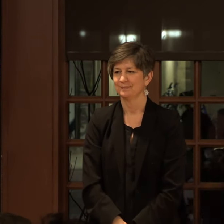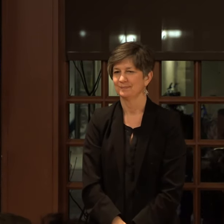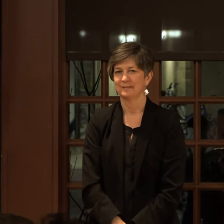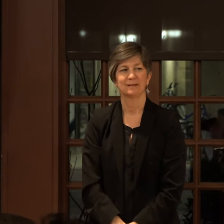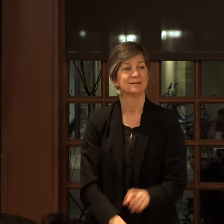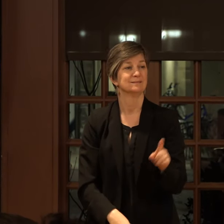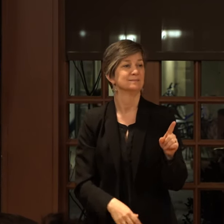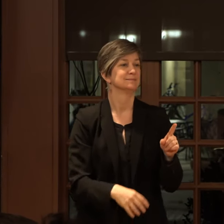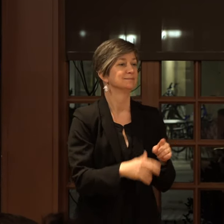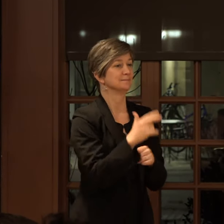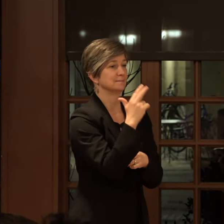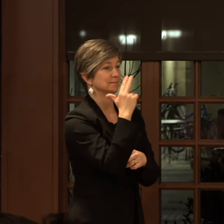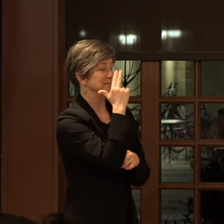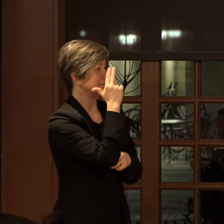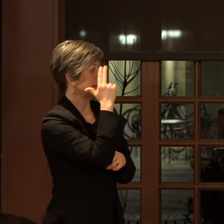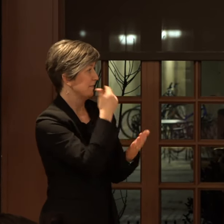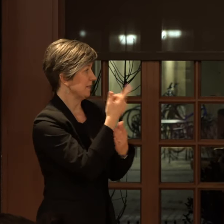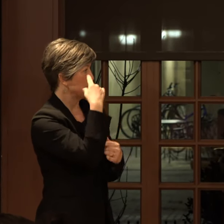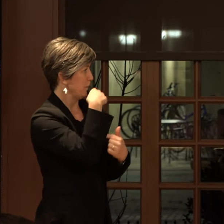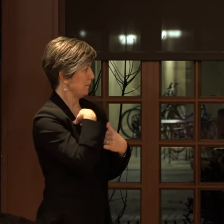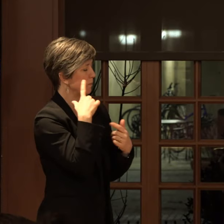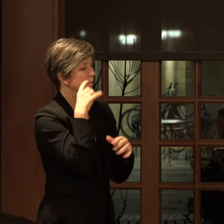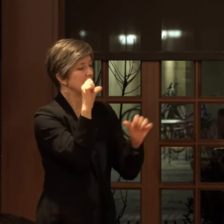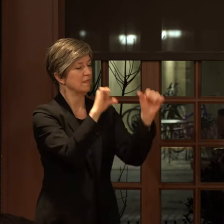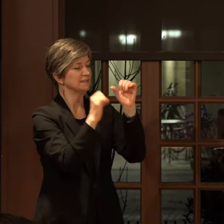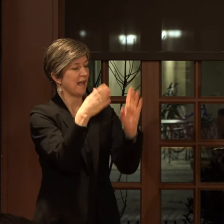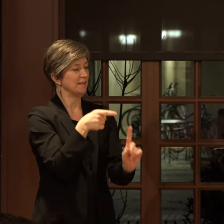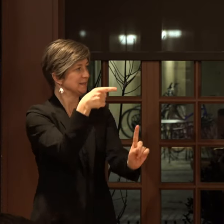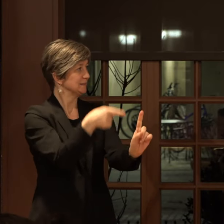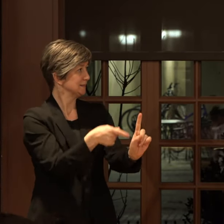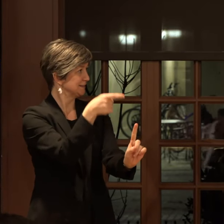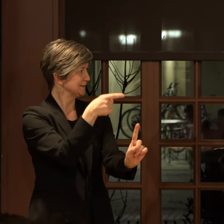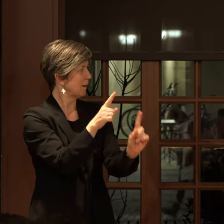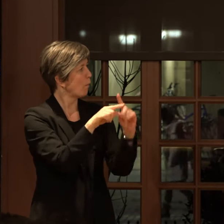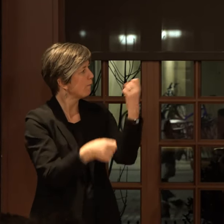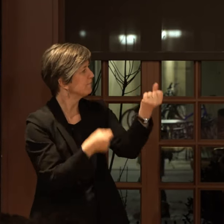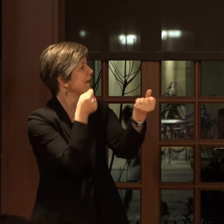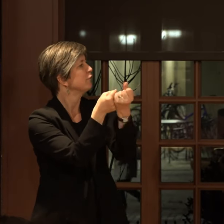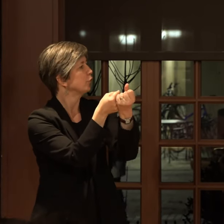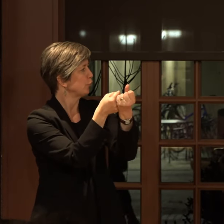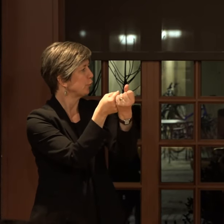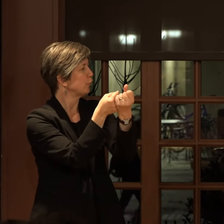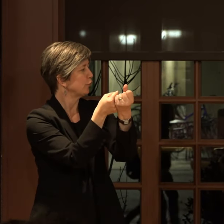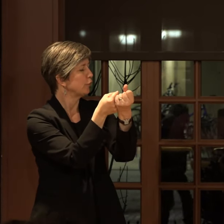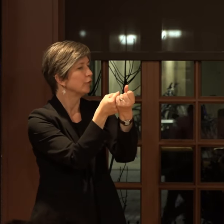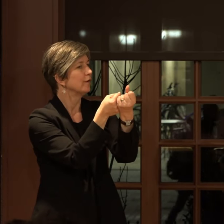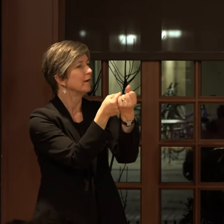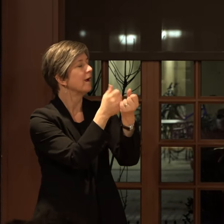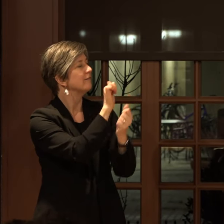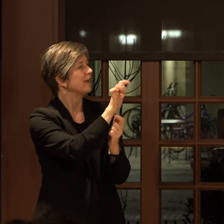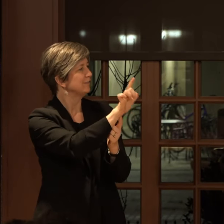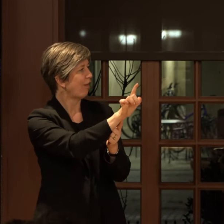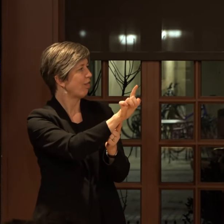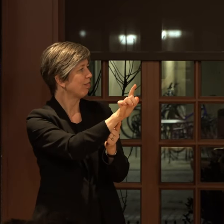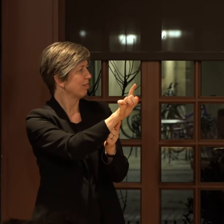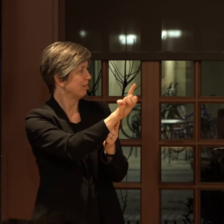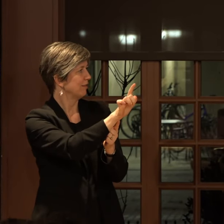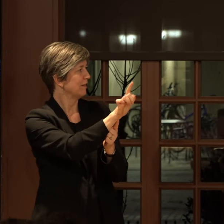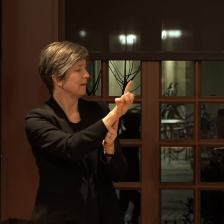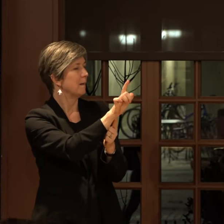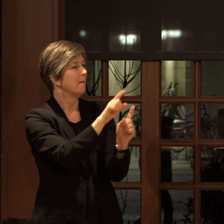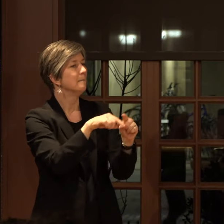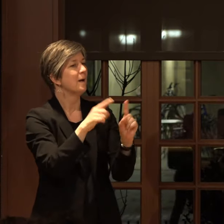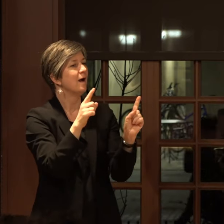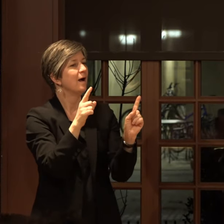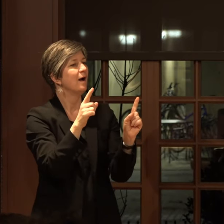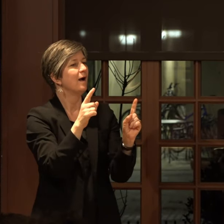The funny thing to me was that the scientists were much more in favor of American Sign Language, whereas